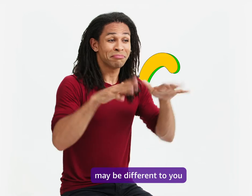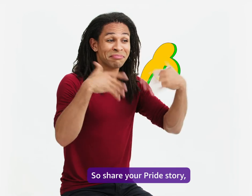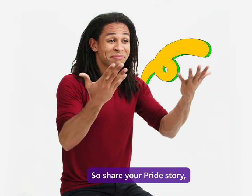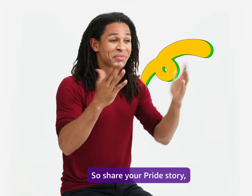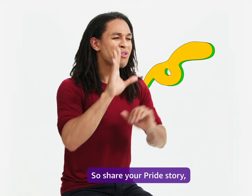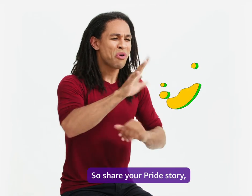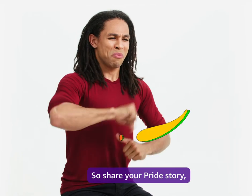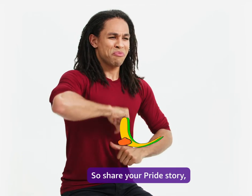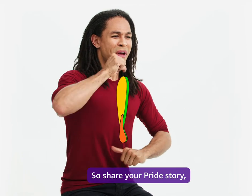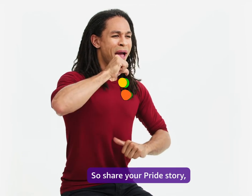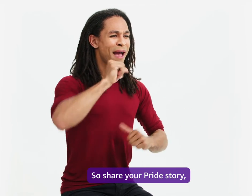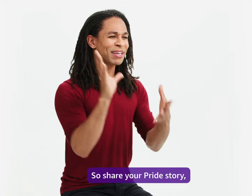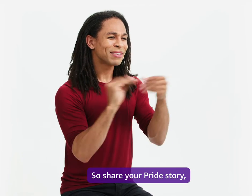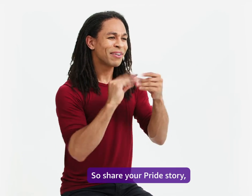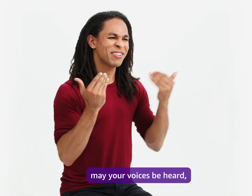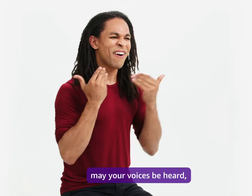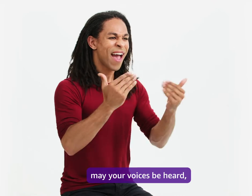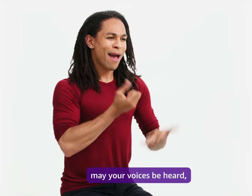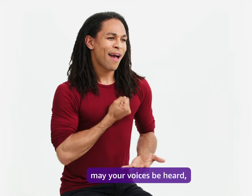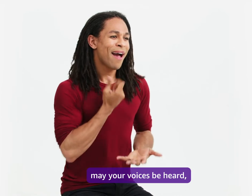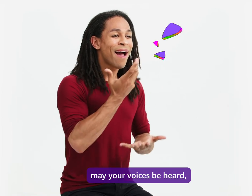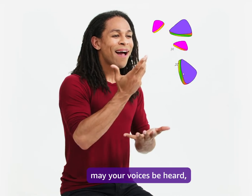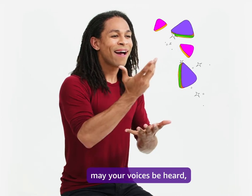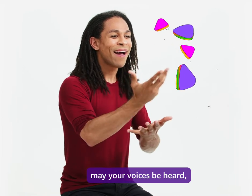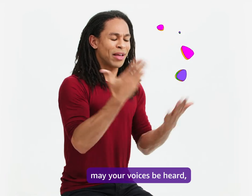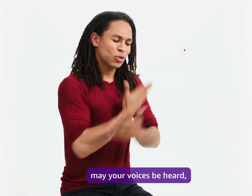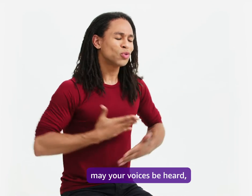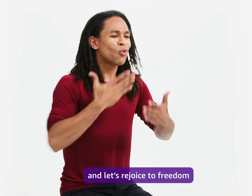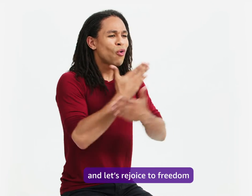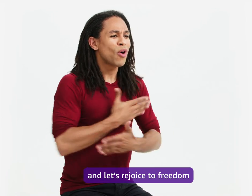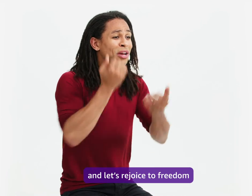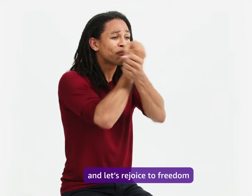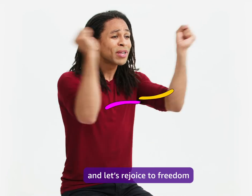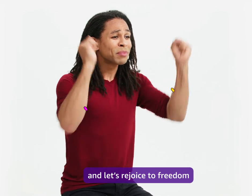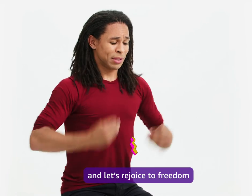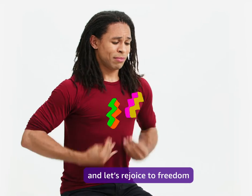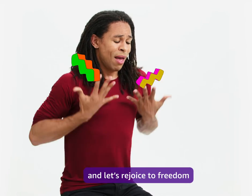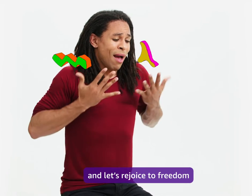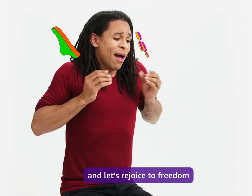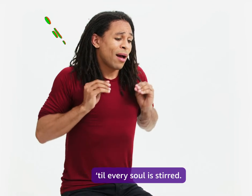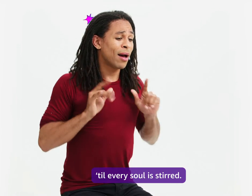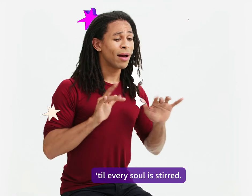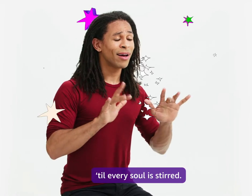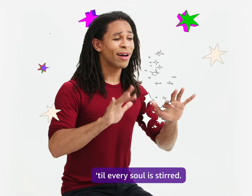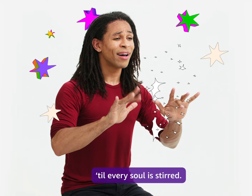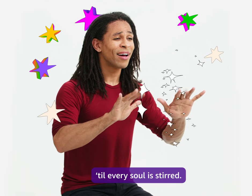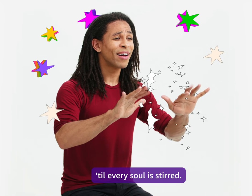So share your Pride story, may your voices be heard, and let's rejoice to freedom till every soul